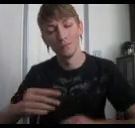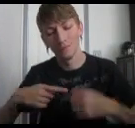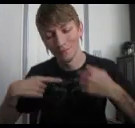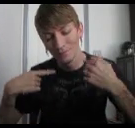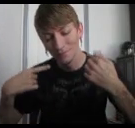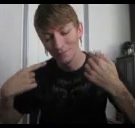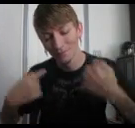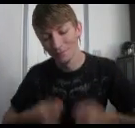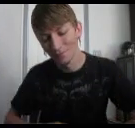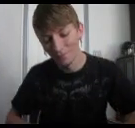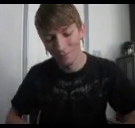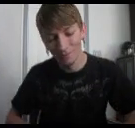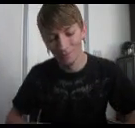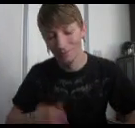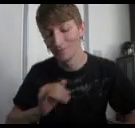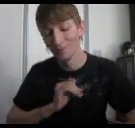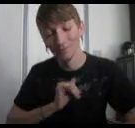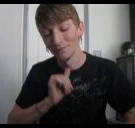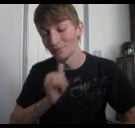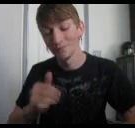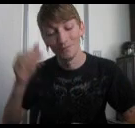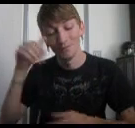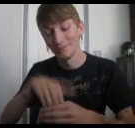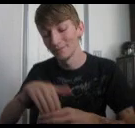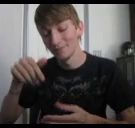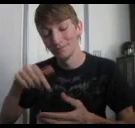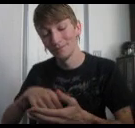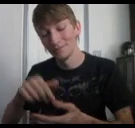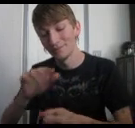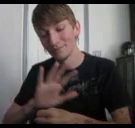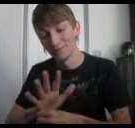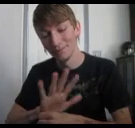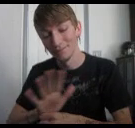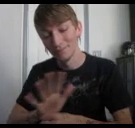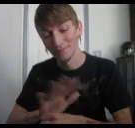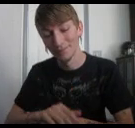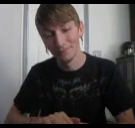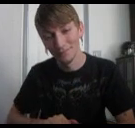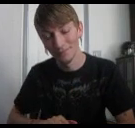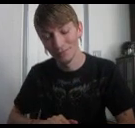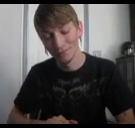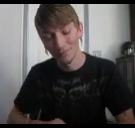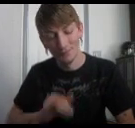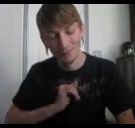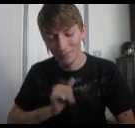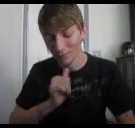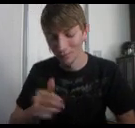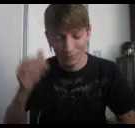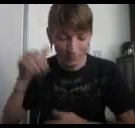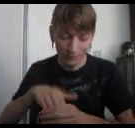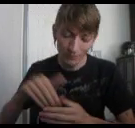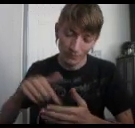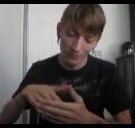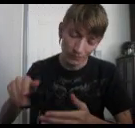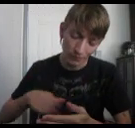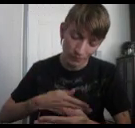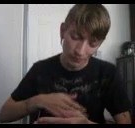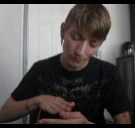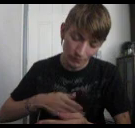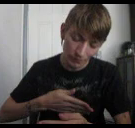I'm not in this way, I'm not in the songs